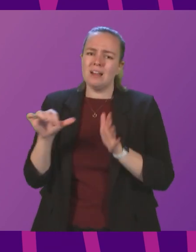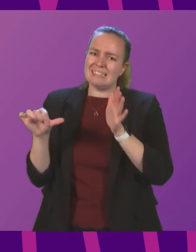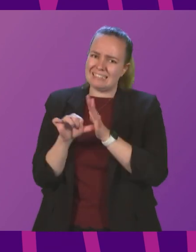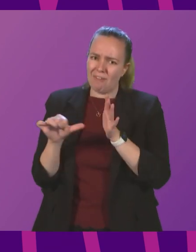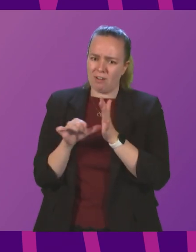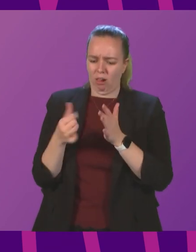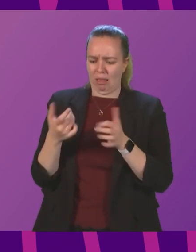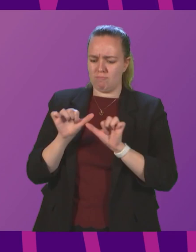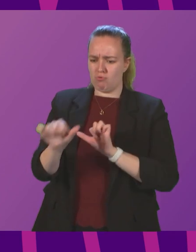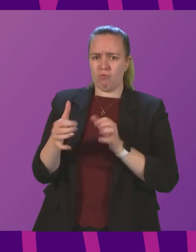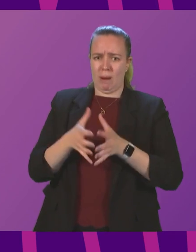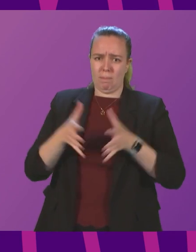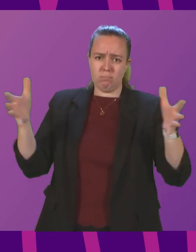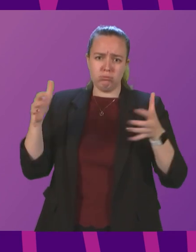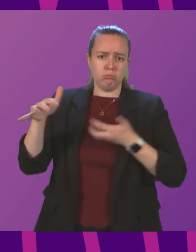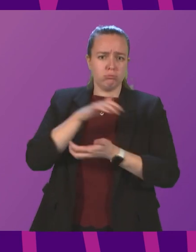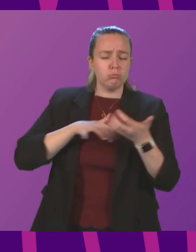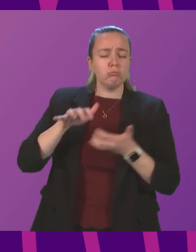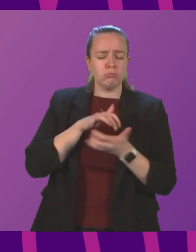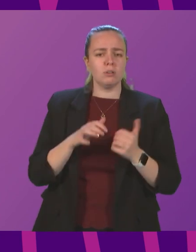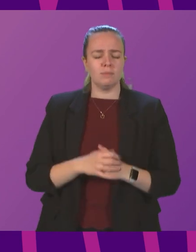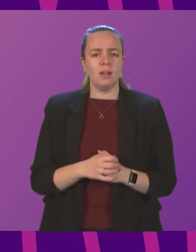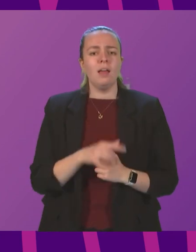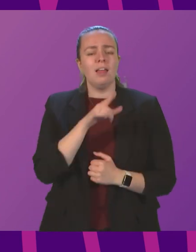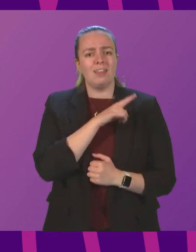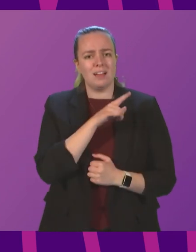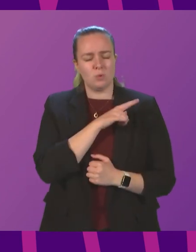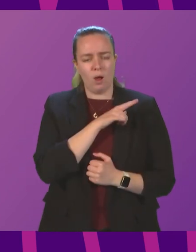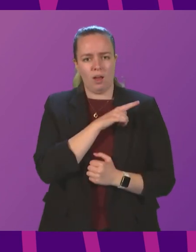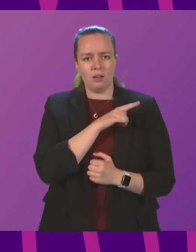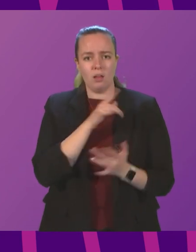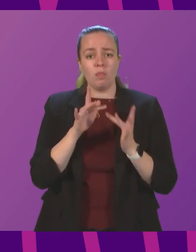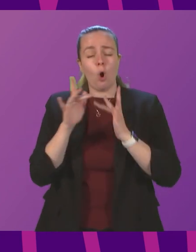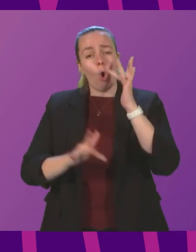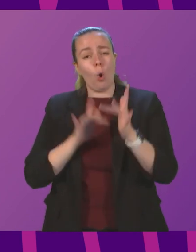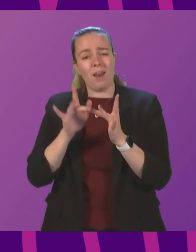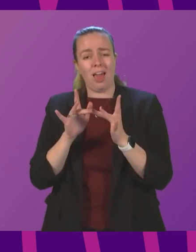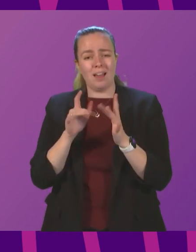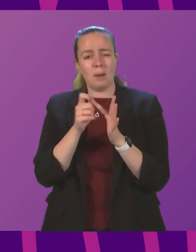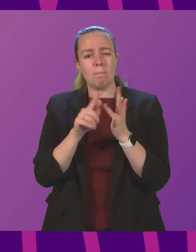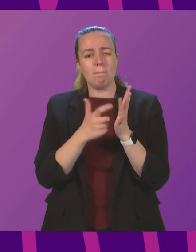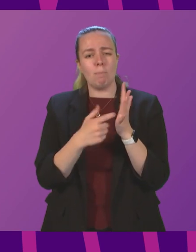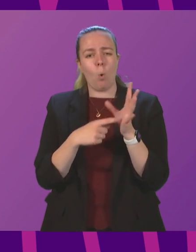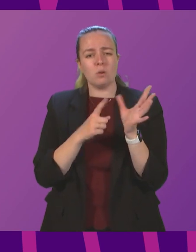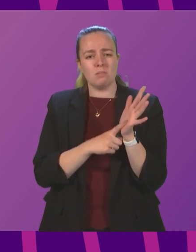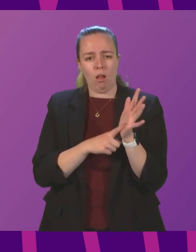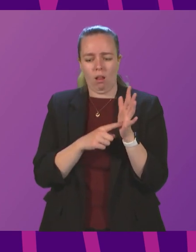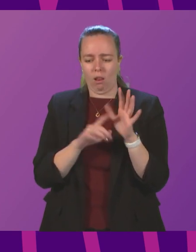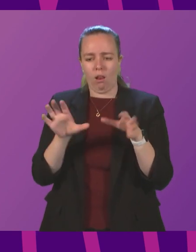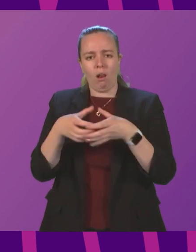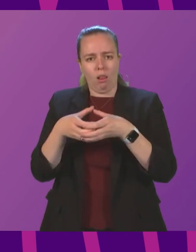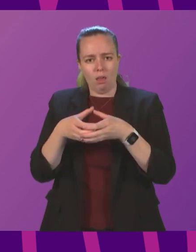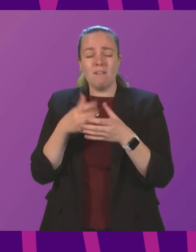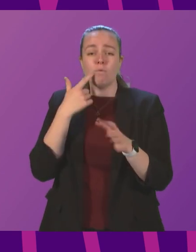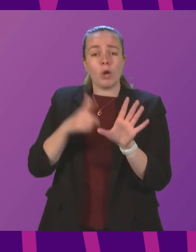a programme of that complexity and magnitude. That's why the online portal system, which we are putting in place for younger